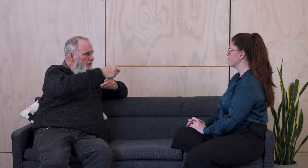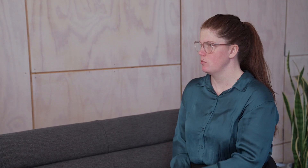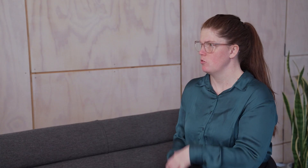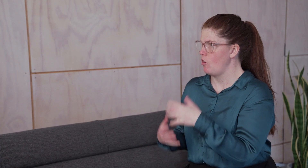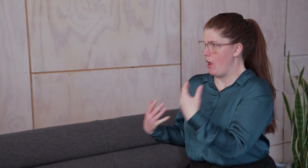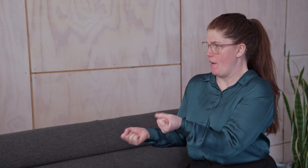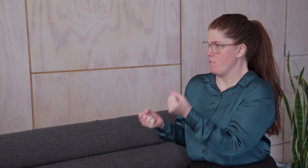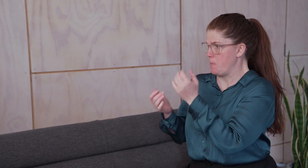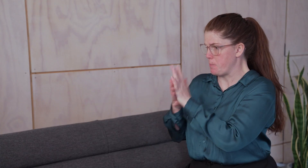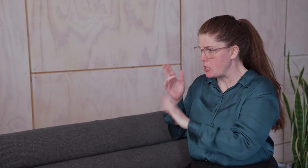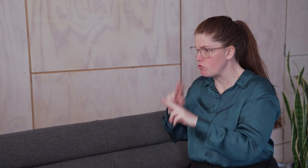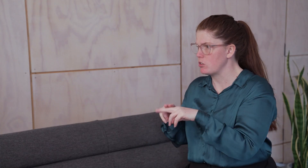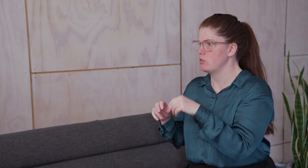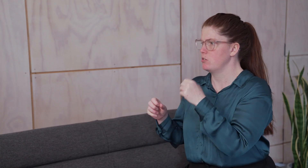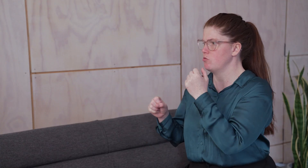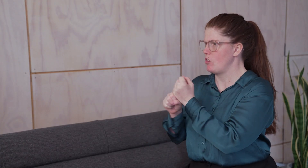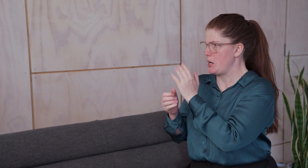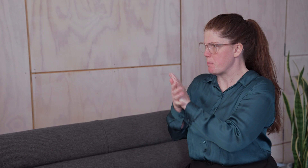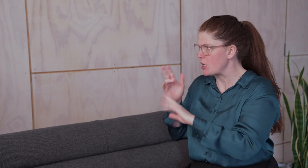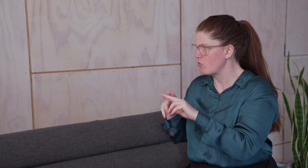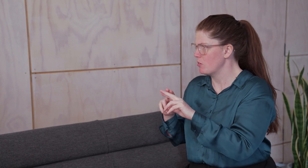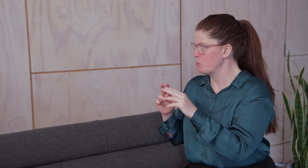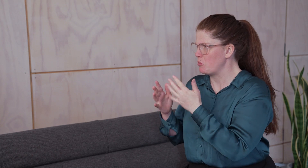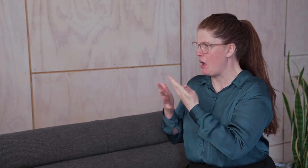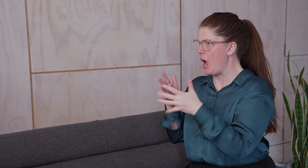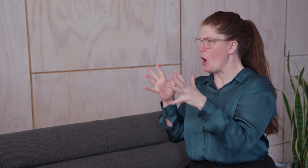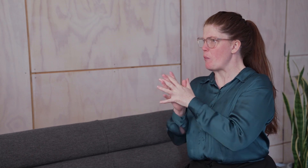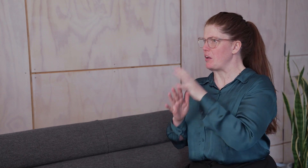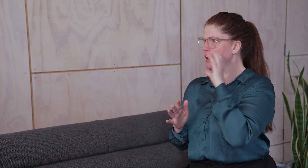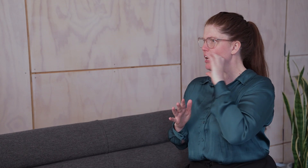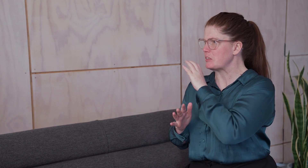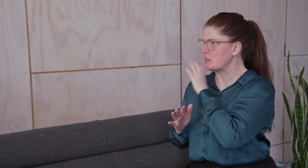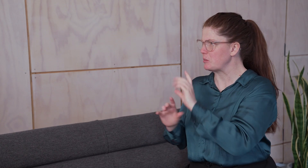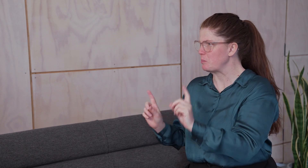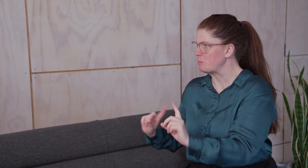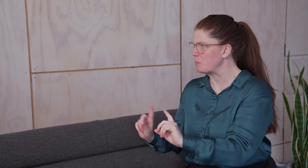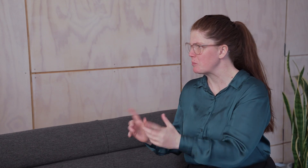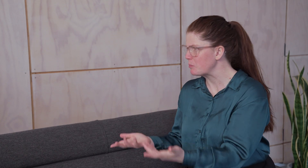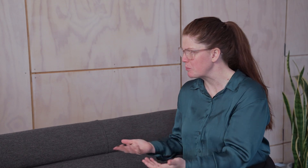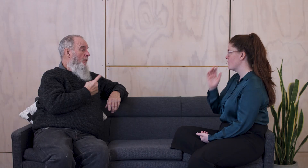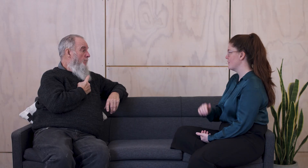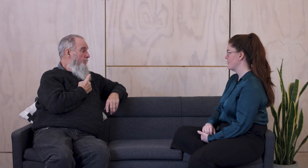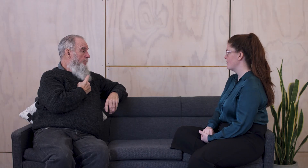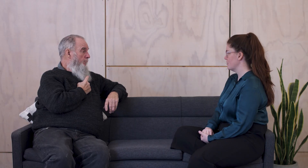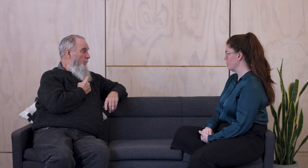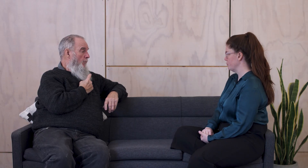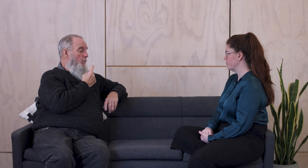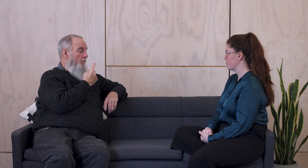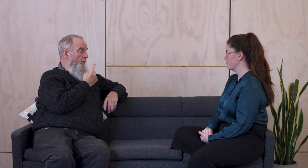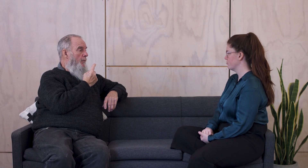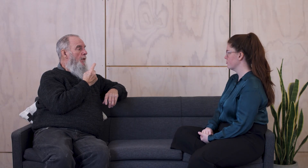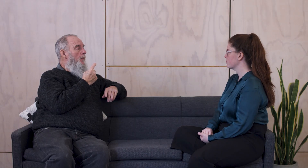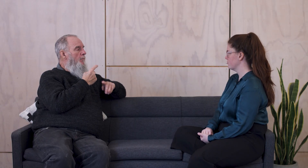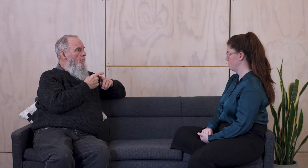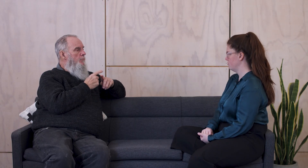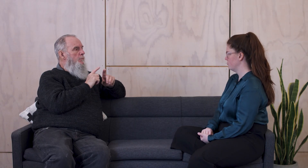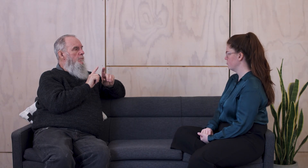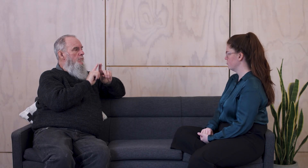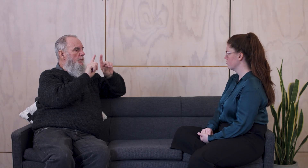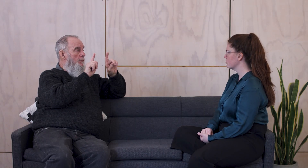So you include your parents, grandparents, how about cousins? Your family tree starts with yourself, then your